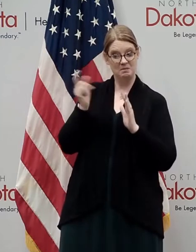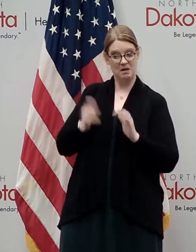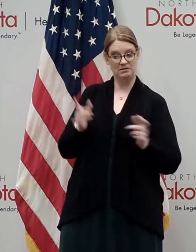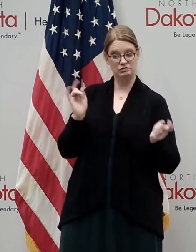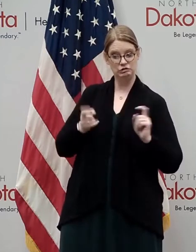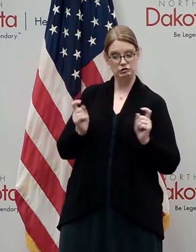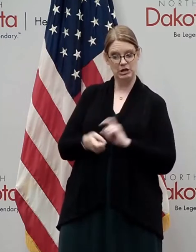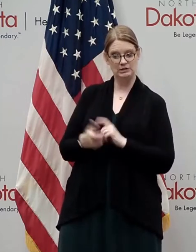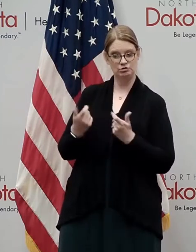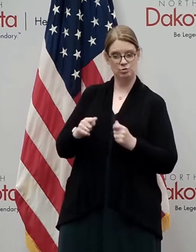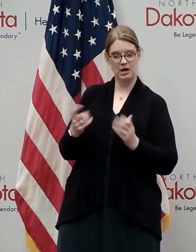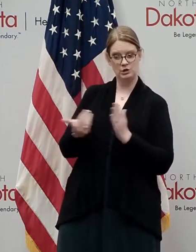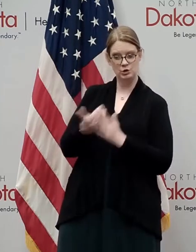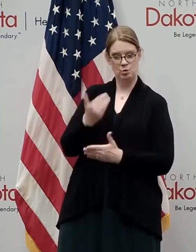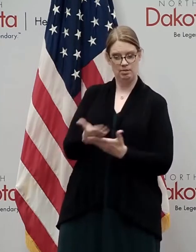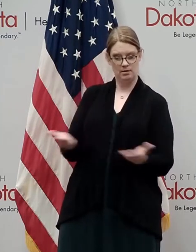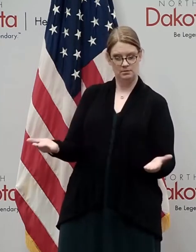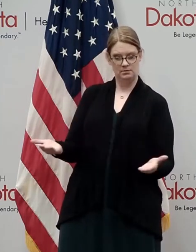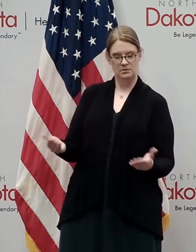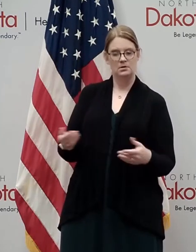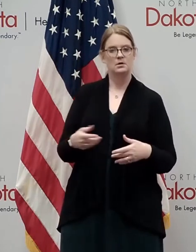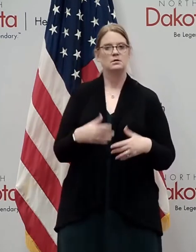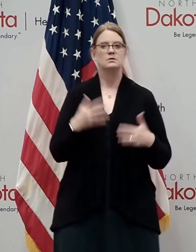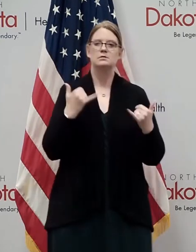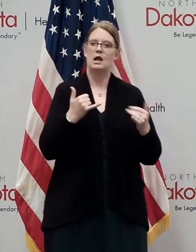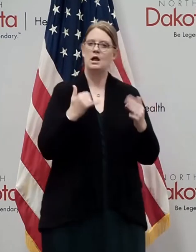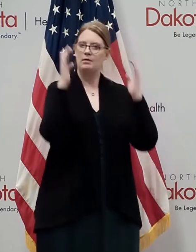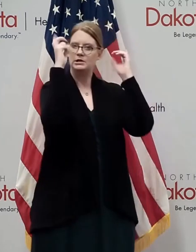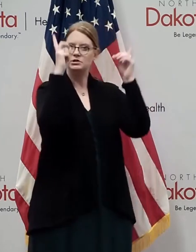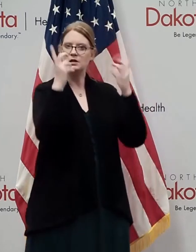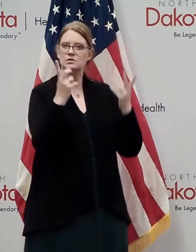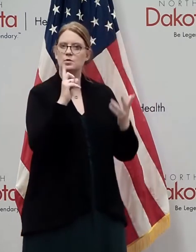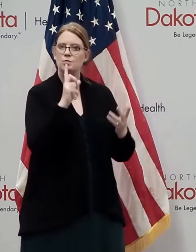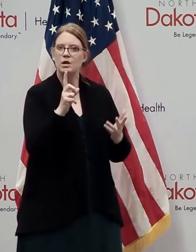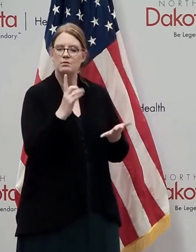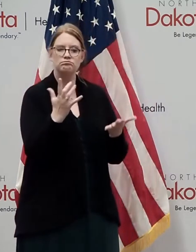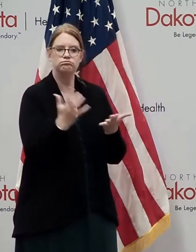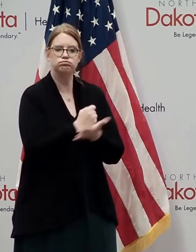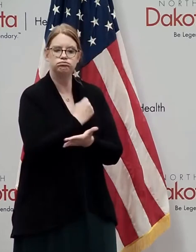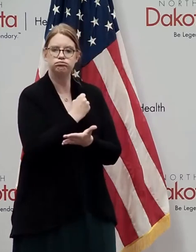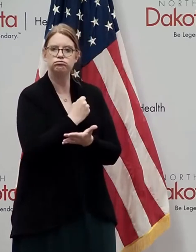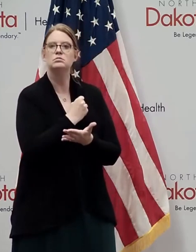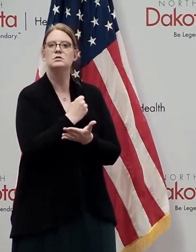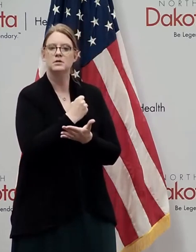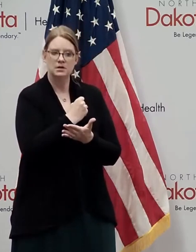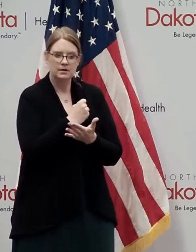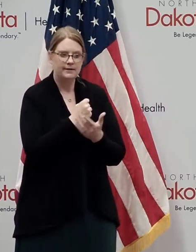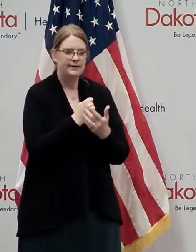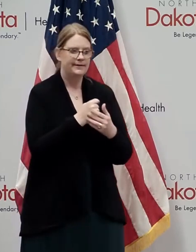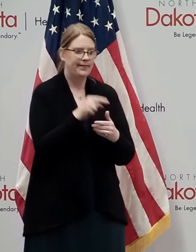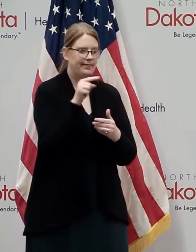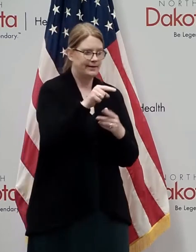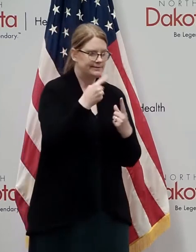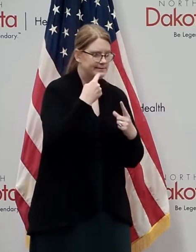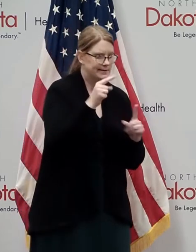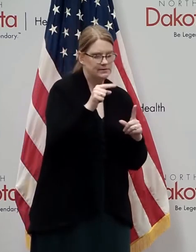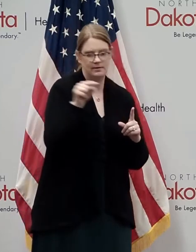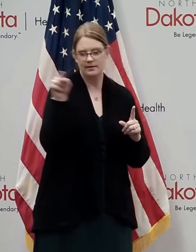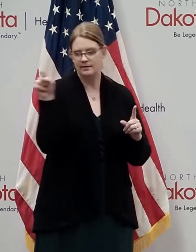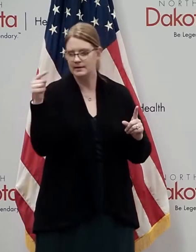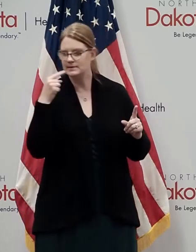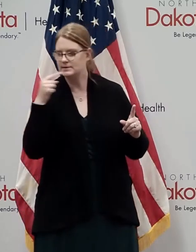like never before, educators have an opportunity to combine the strengths of multiple delivery models. They can use